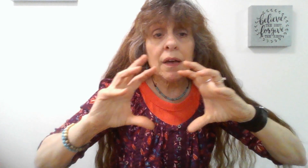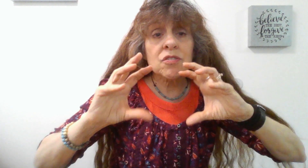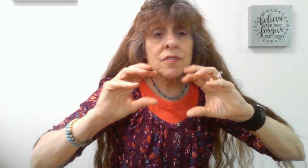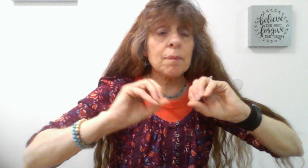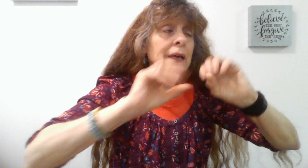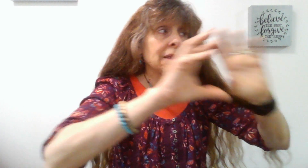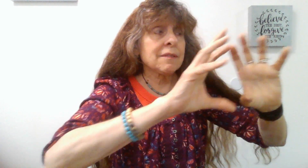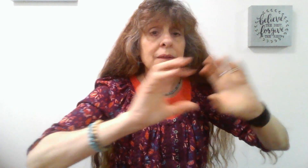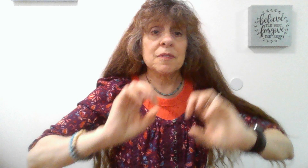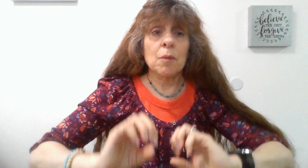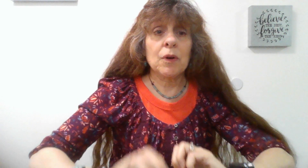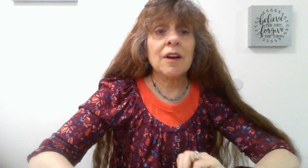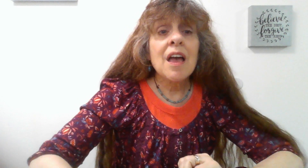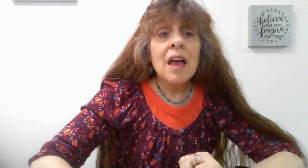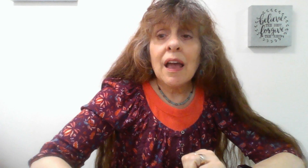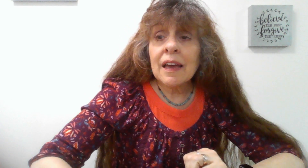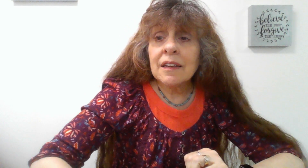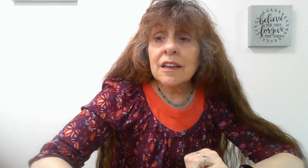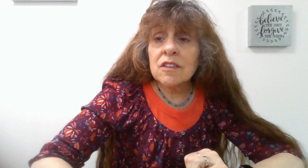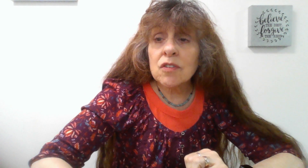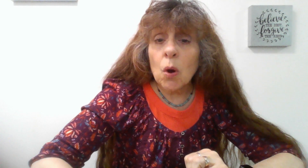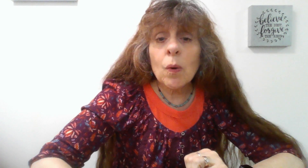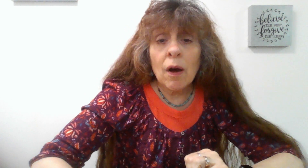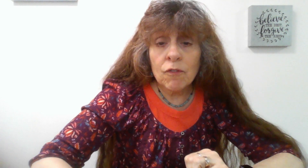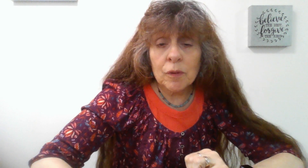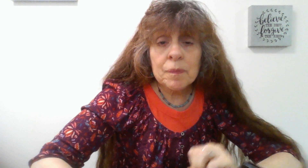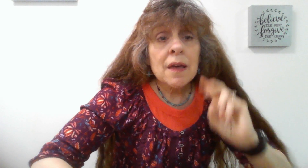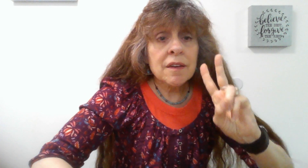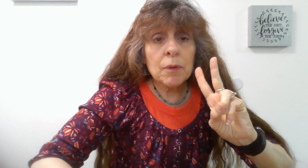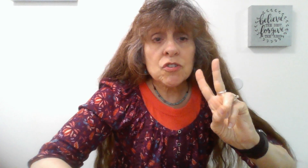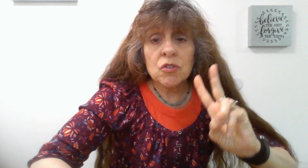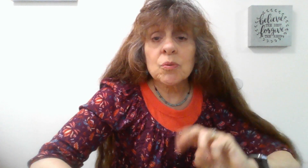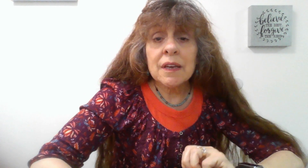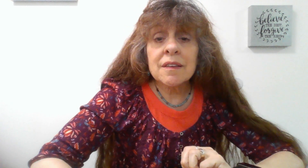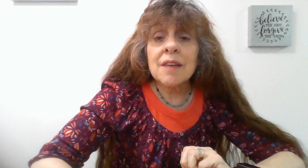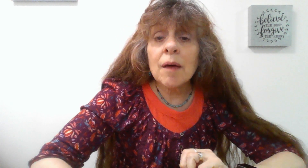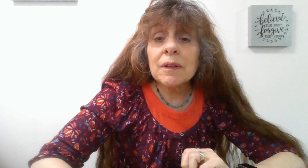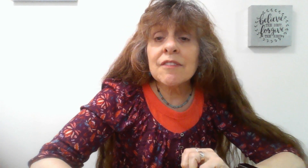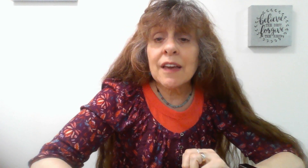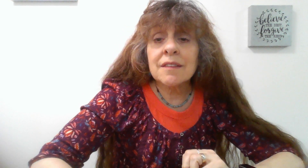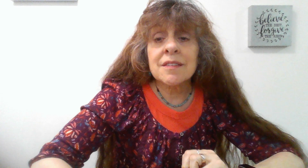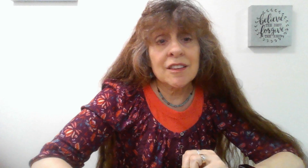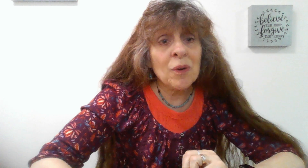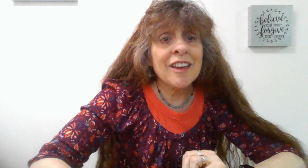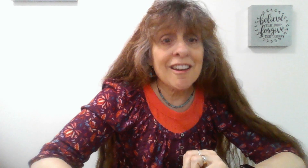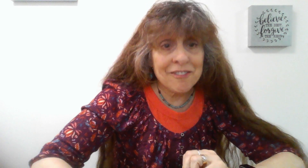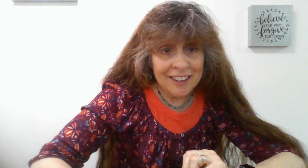onto something and stick them somewhere. And it is so helpful. Number two is unbelief gets in the way of faith.